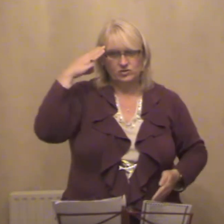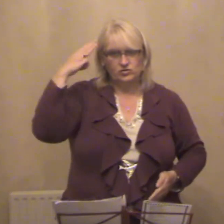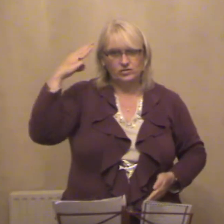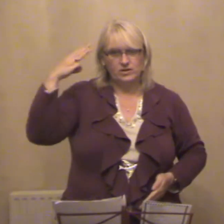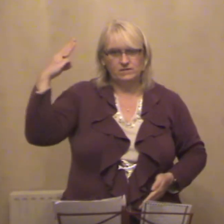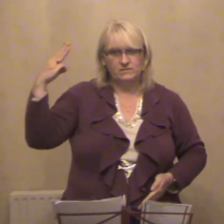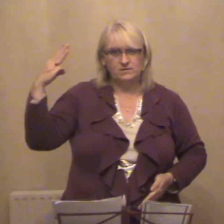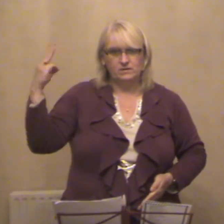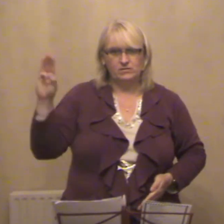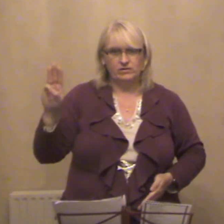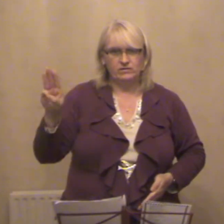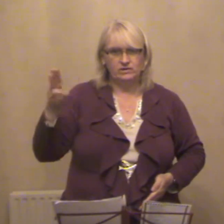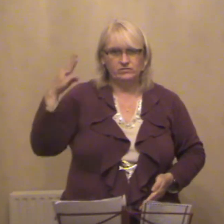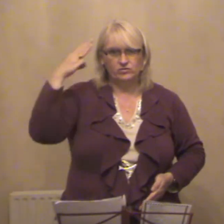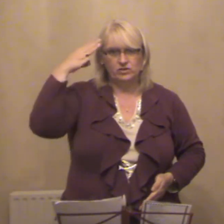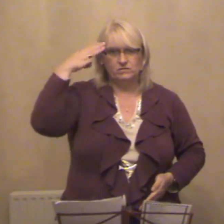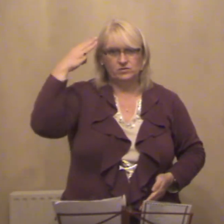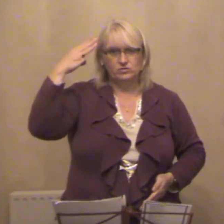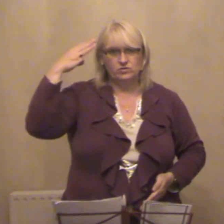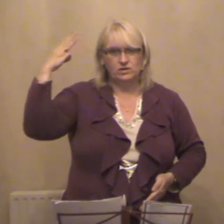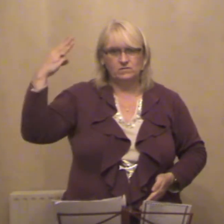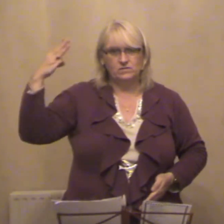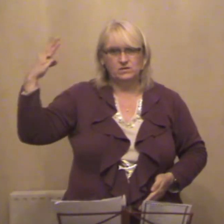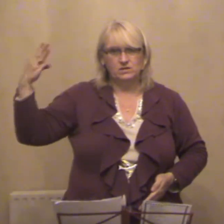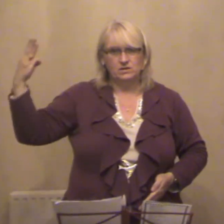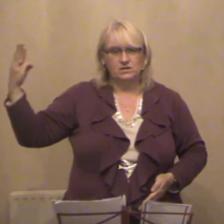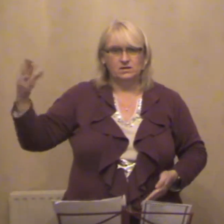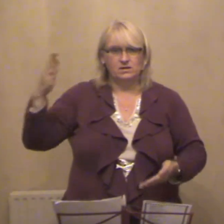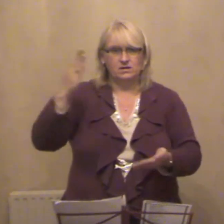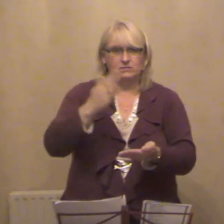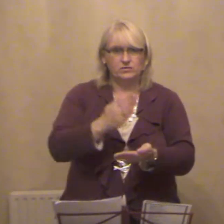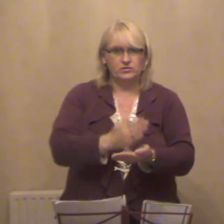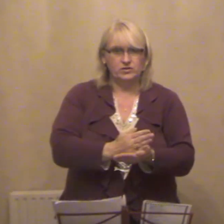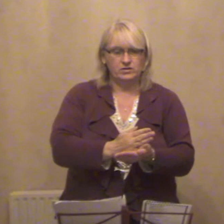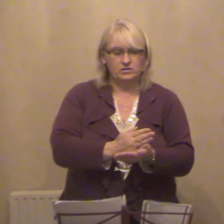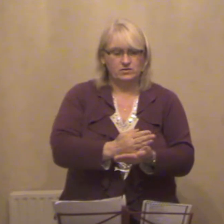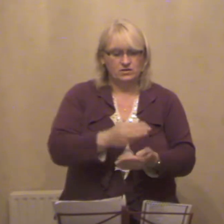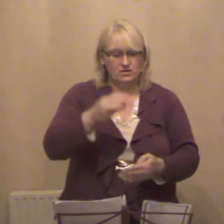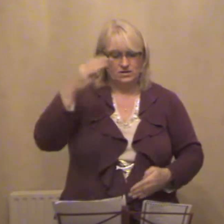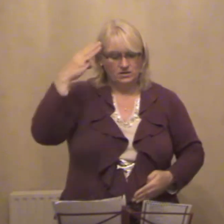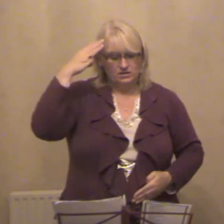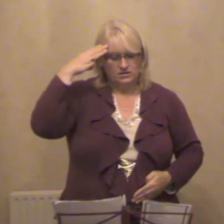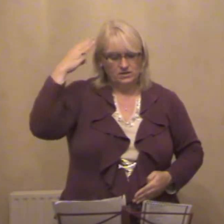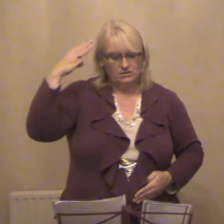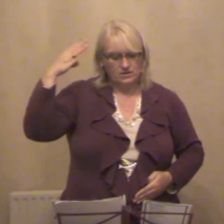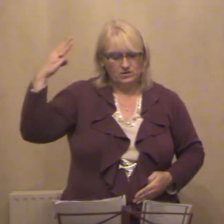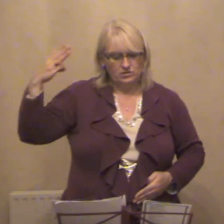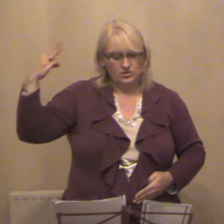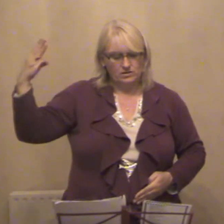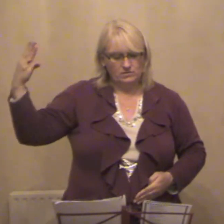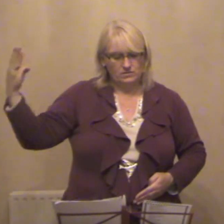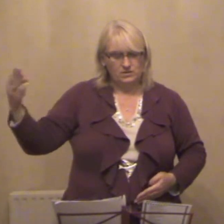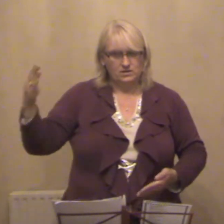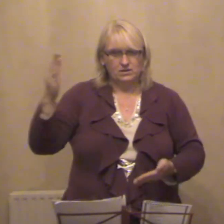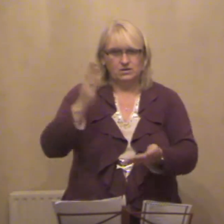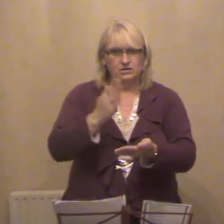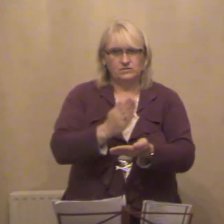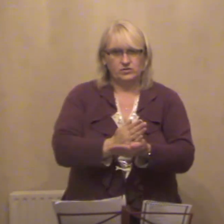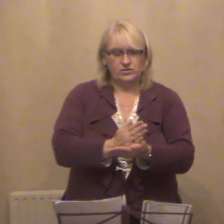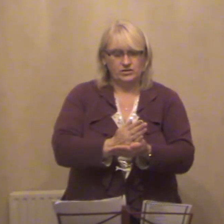dreams, dreams come true, so many dreams come true.